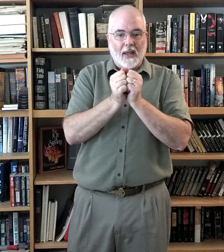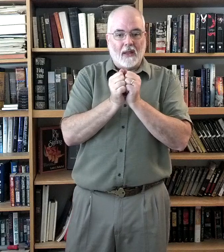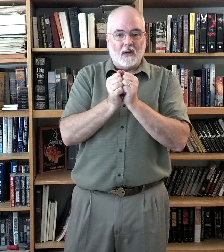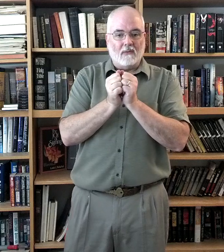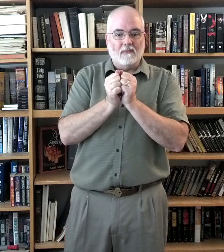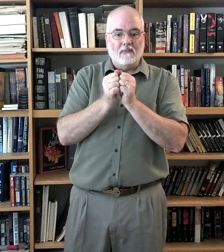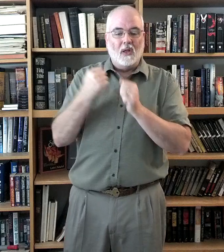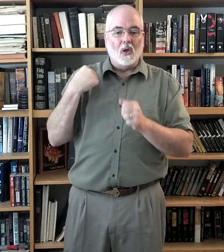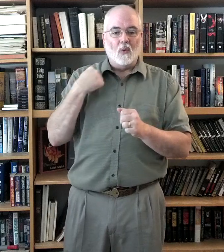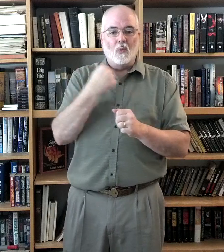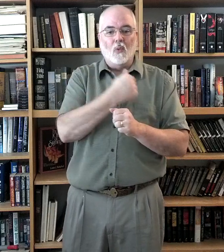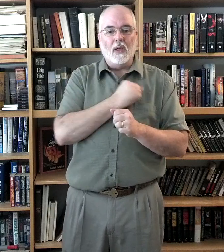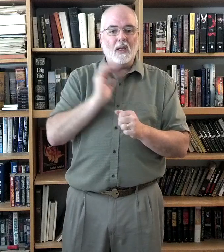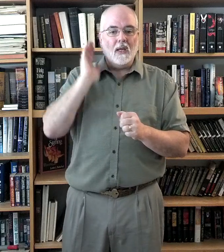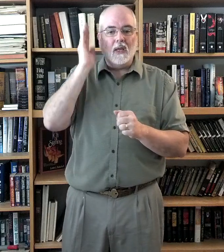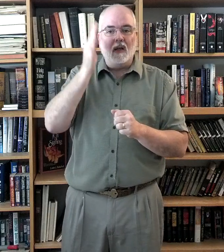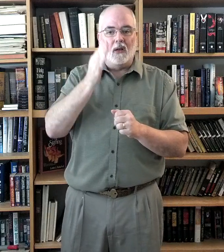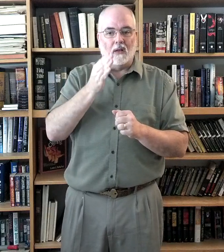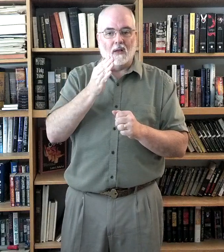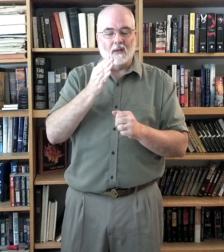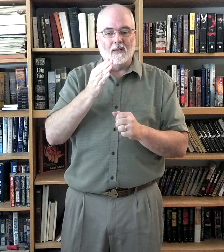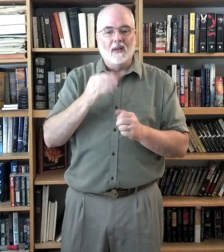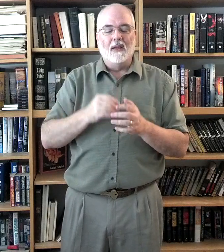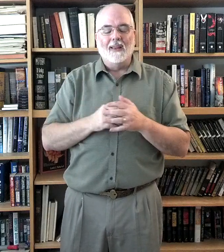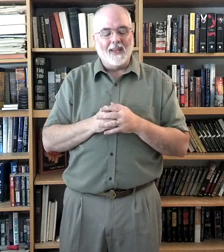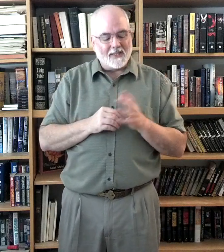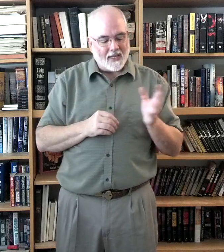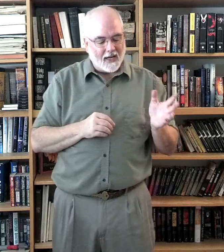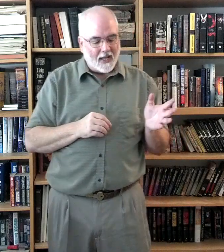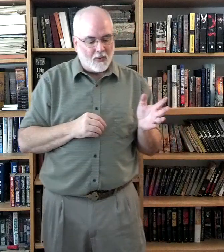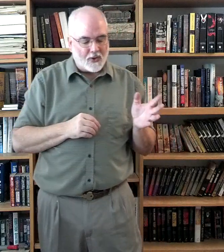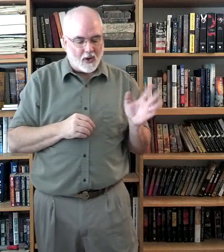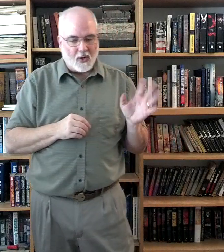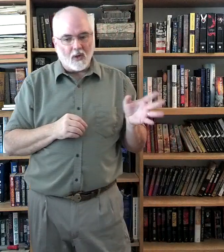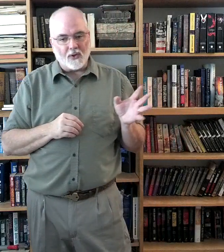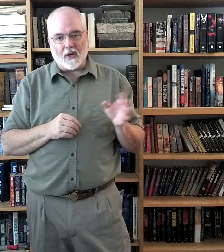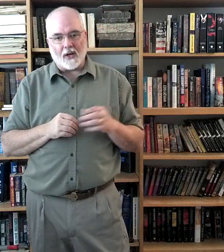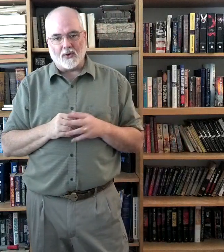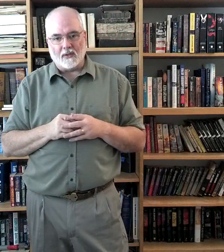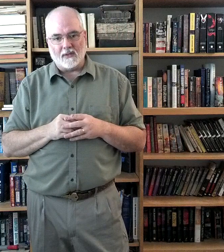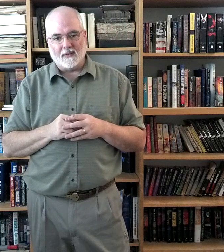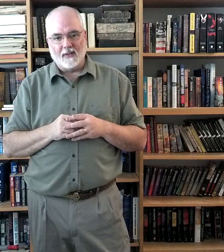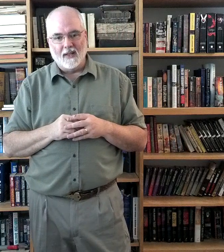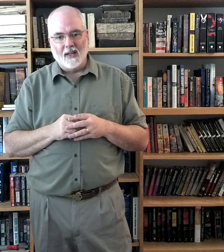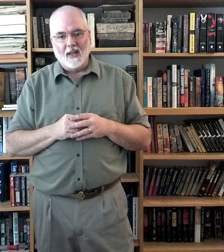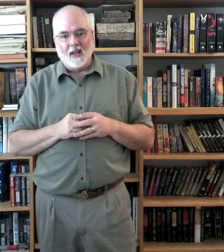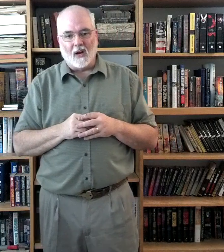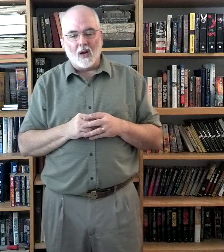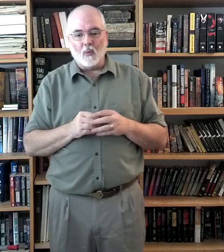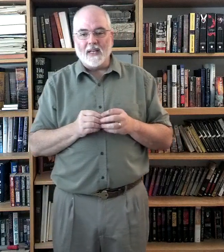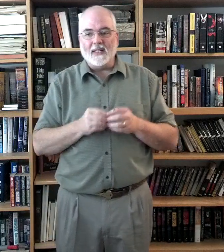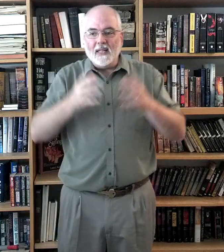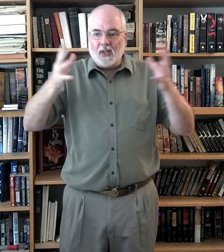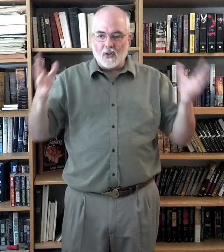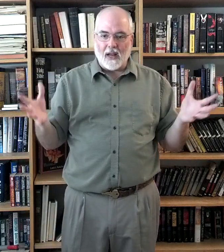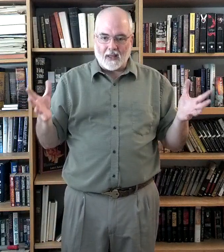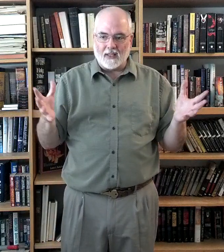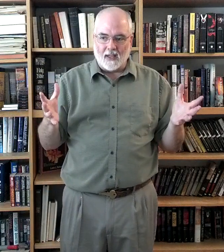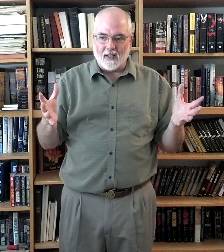Gather. We'll. In sign language, there are no contractions. All right? We decontract the signs.